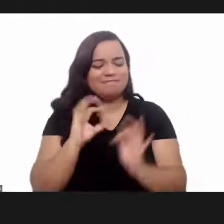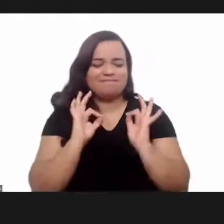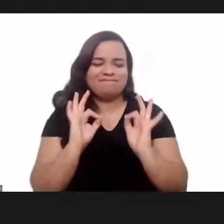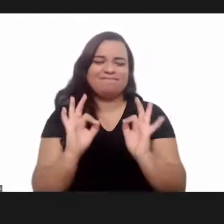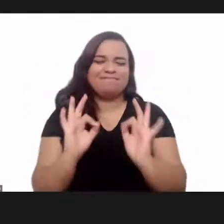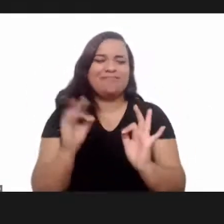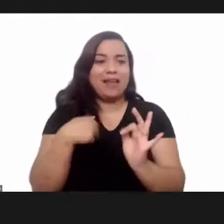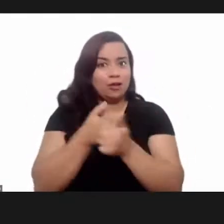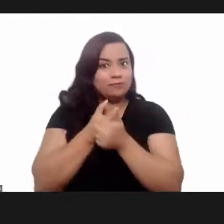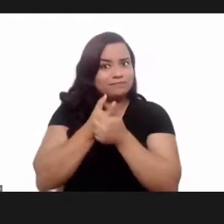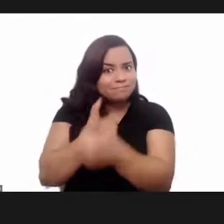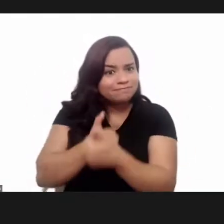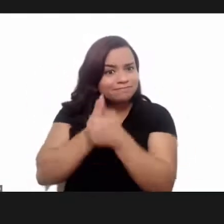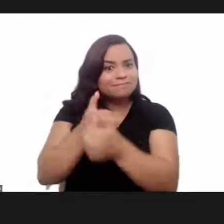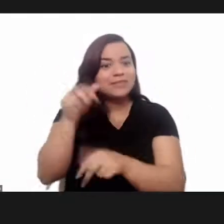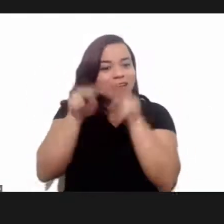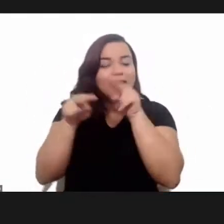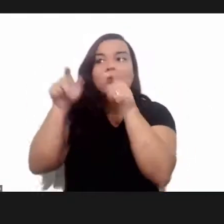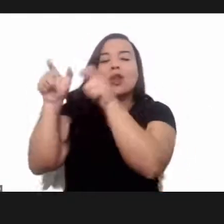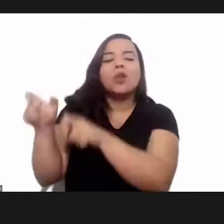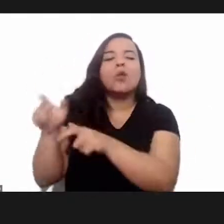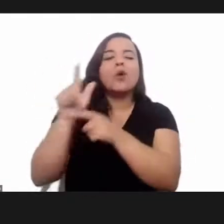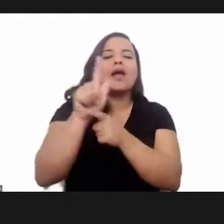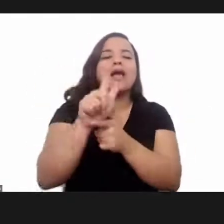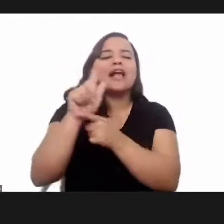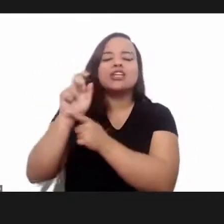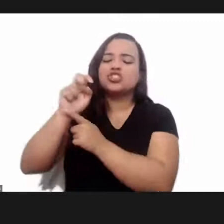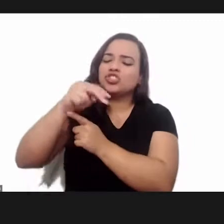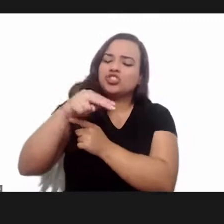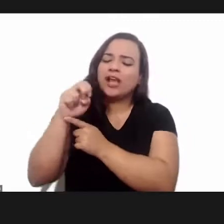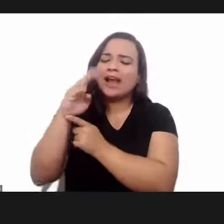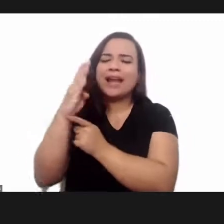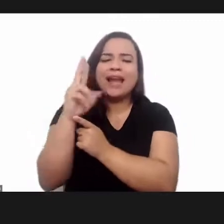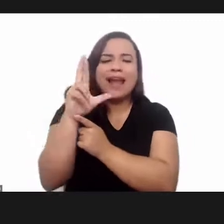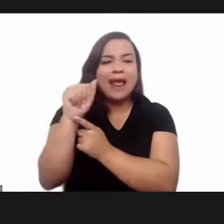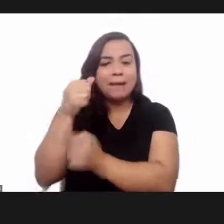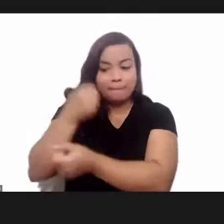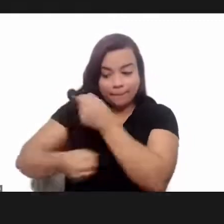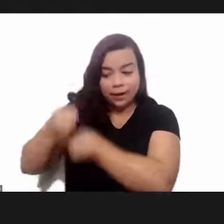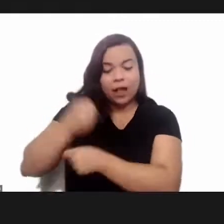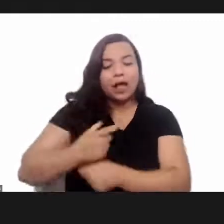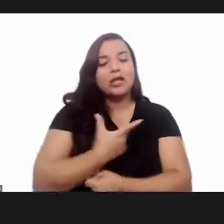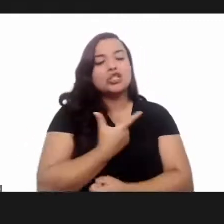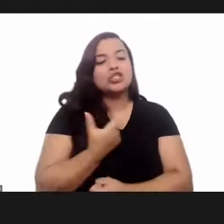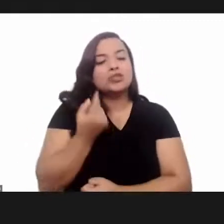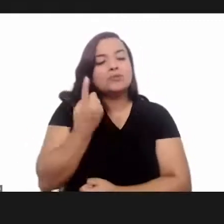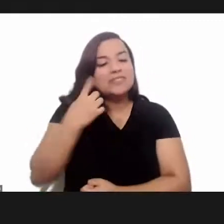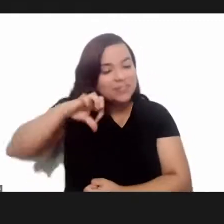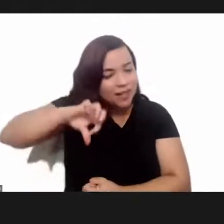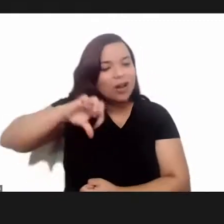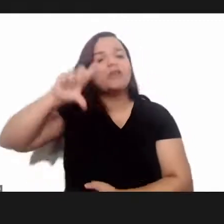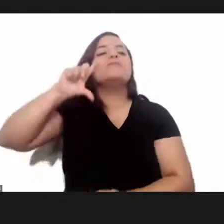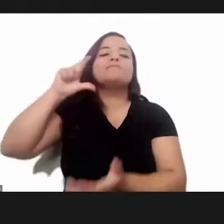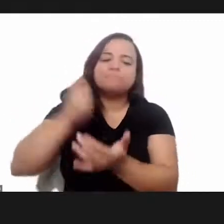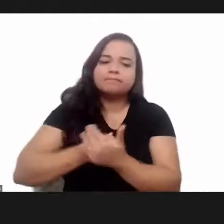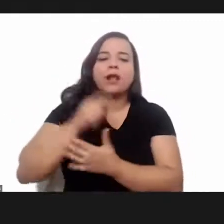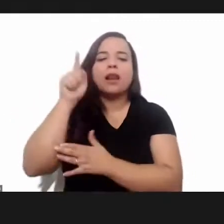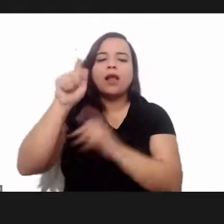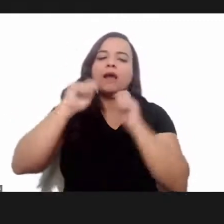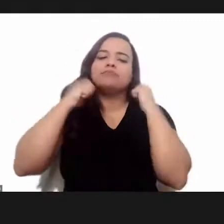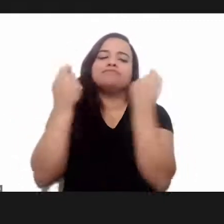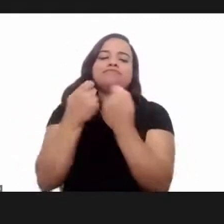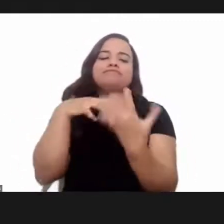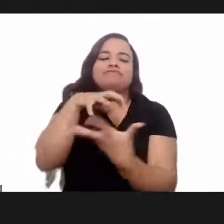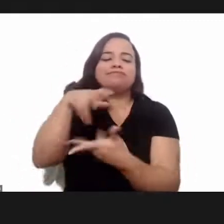and i was in geneve in 2019 when this decision was made by